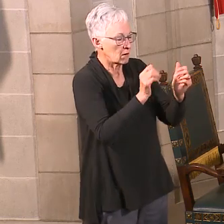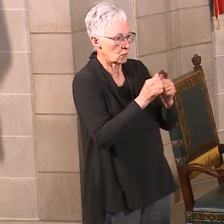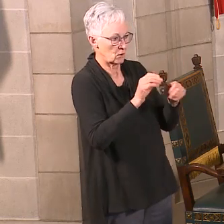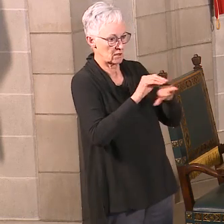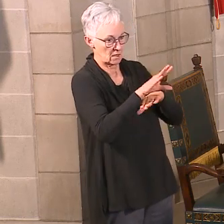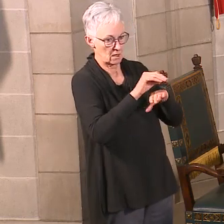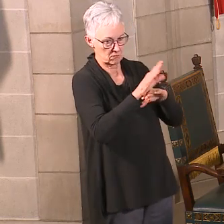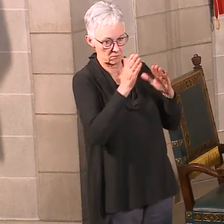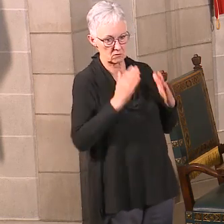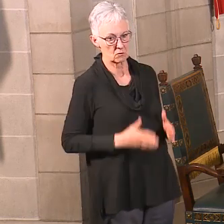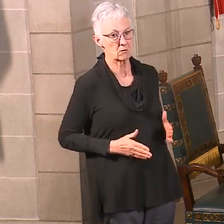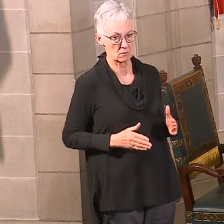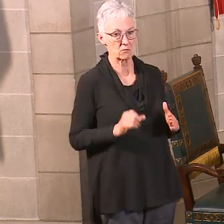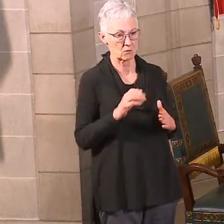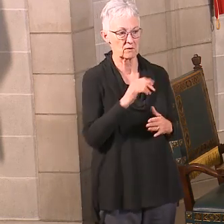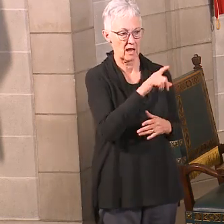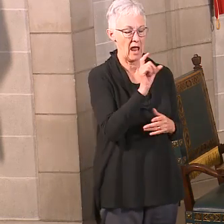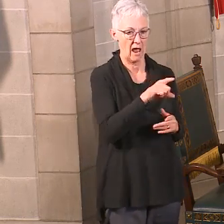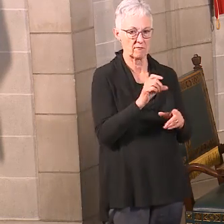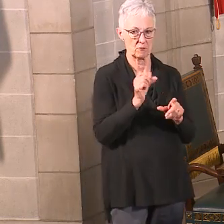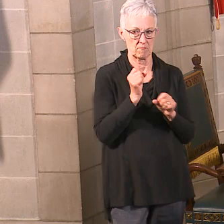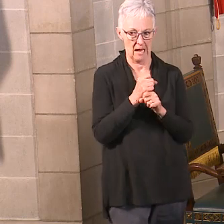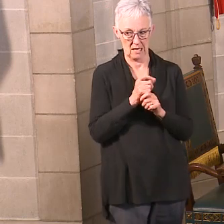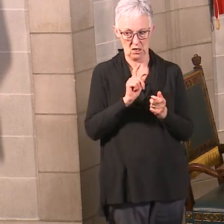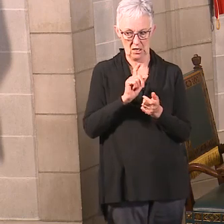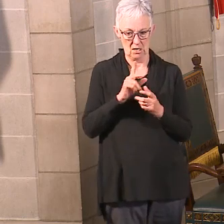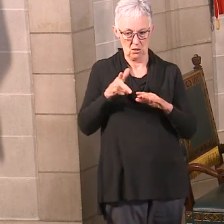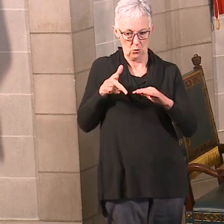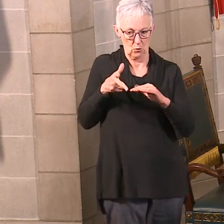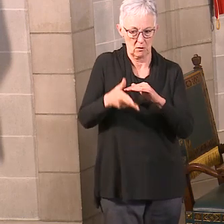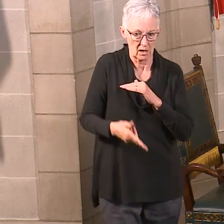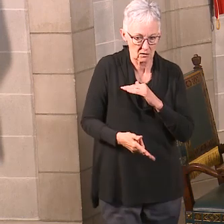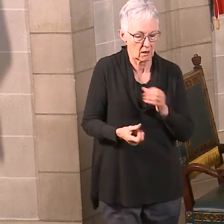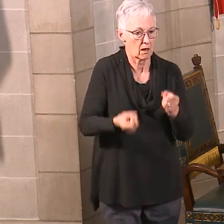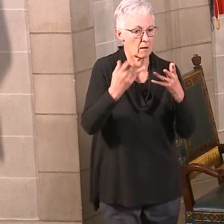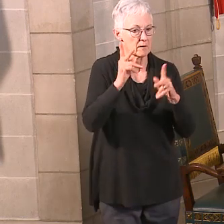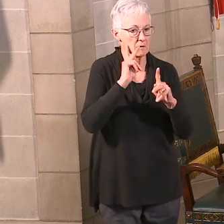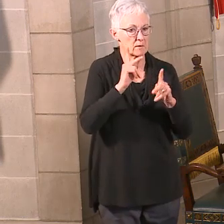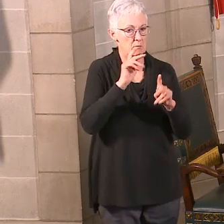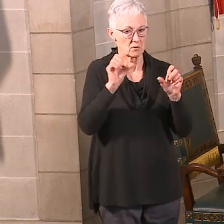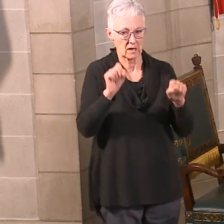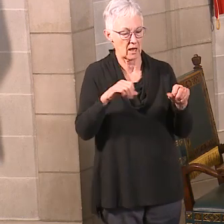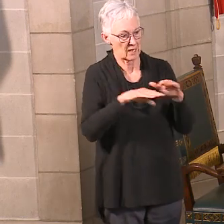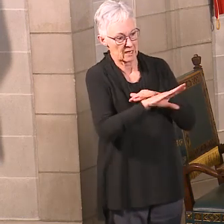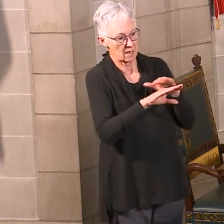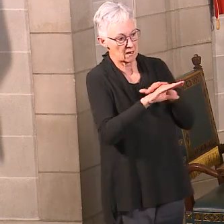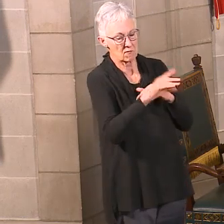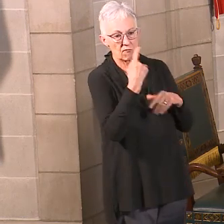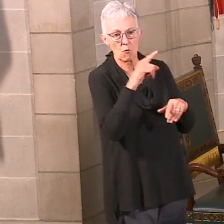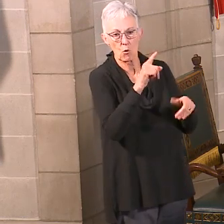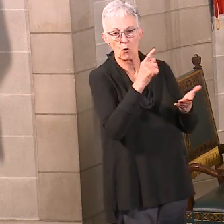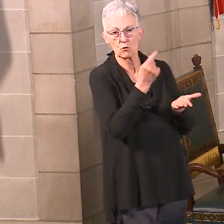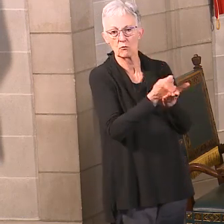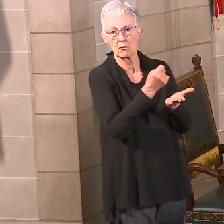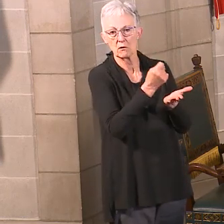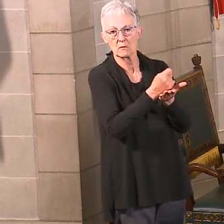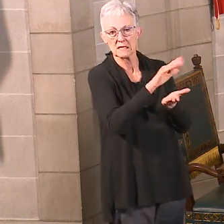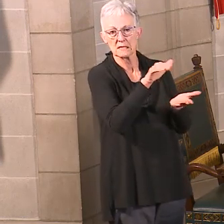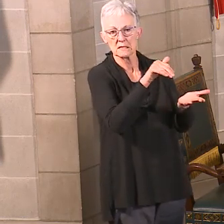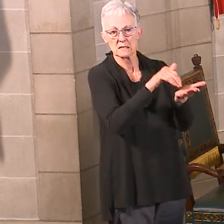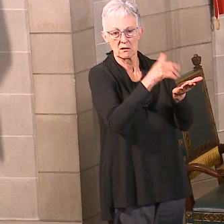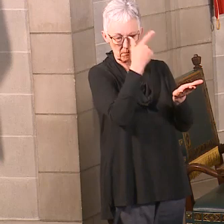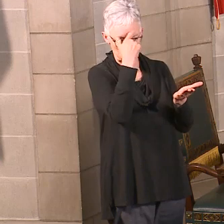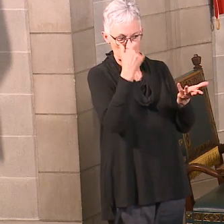make adjustments in how many people they could serve prior to COVID, so that's impacted their revenues. So just in